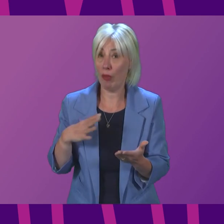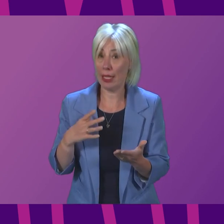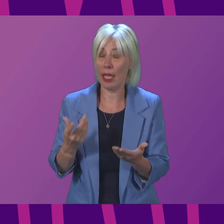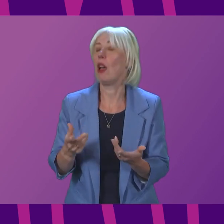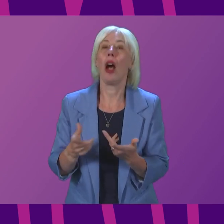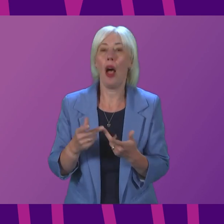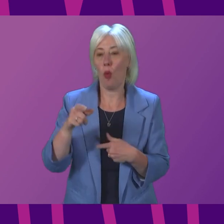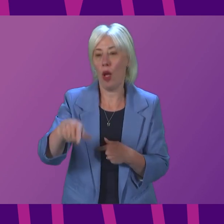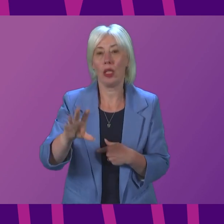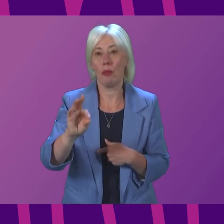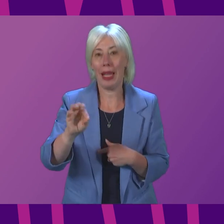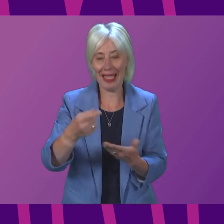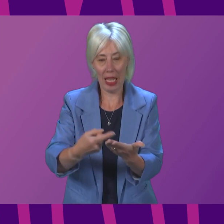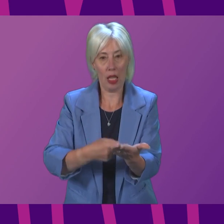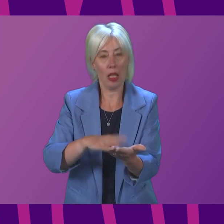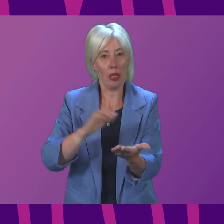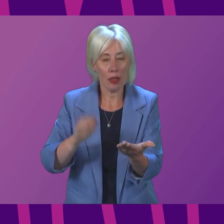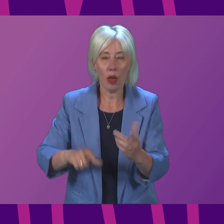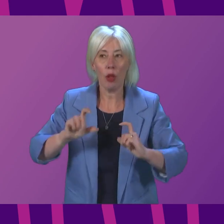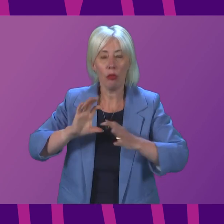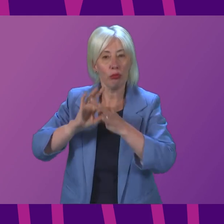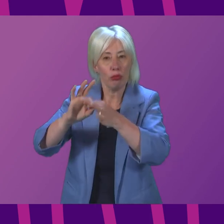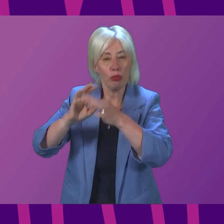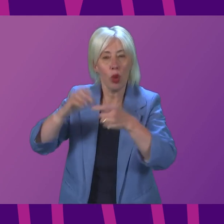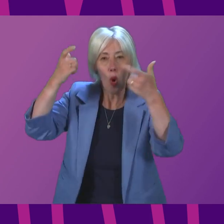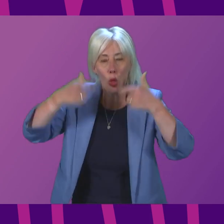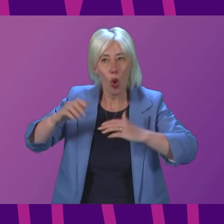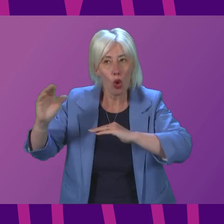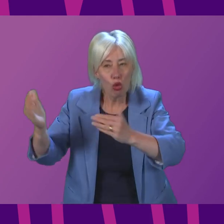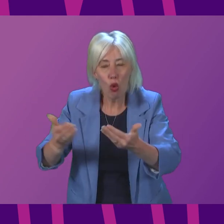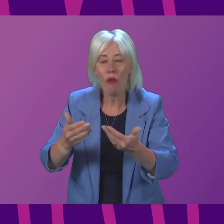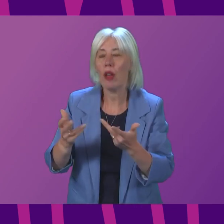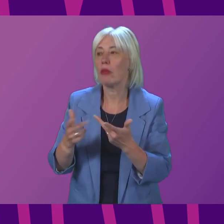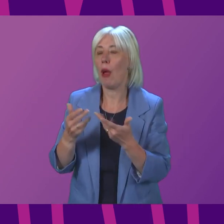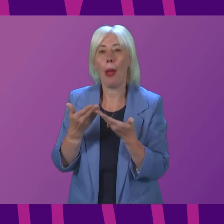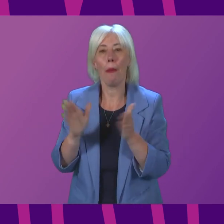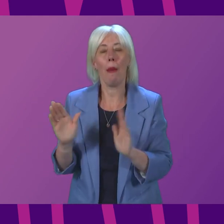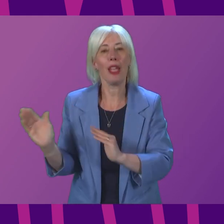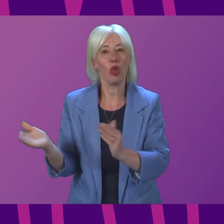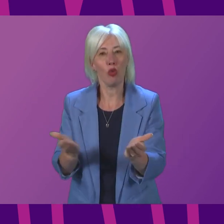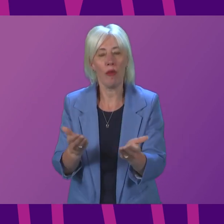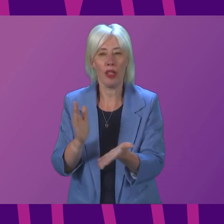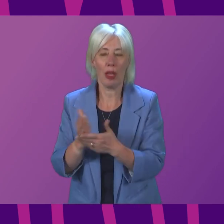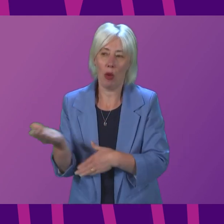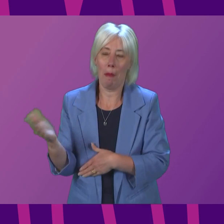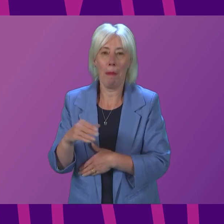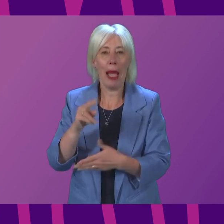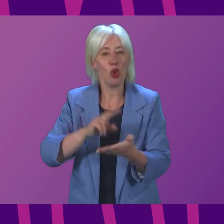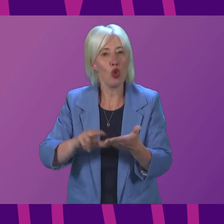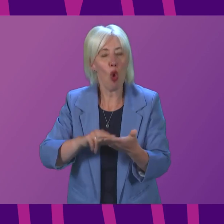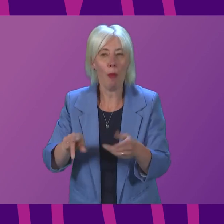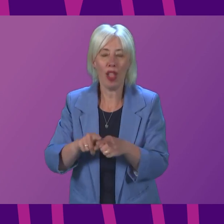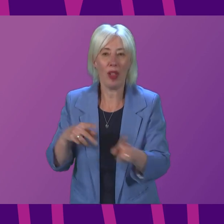lifted as of Monday. we will continue to work with the court service, as we will with other parts of the public sector, to get services back to normal and to catch up on